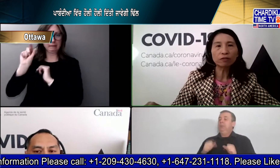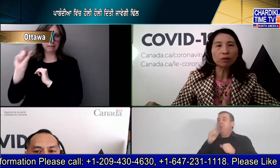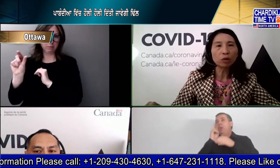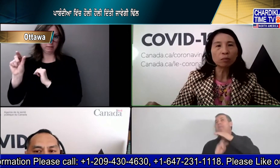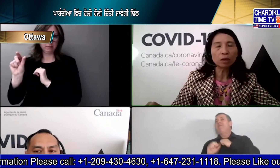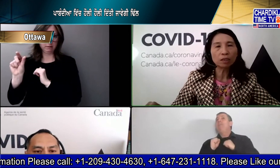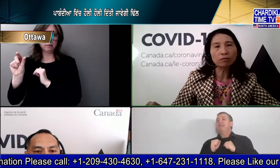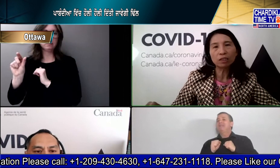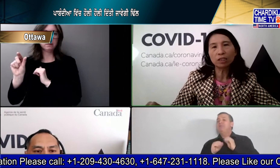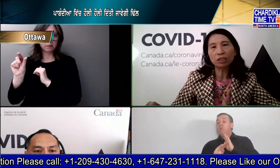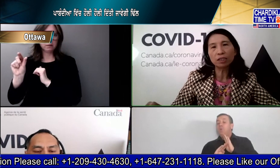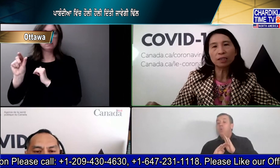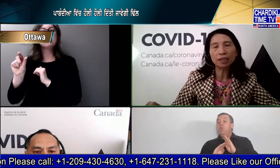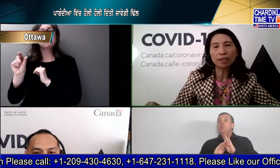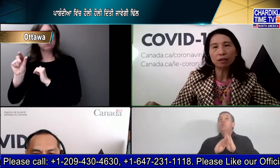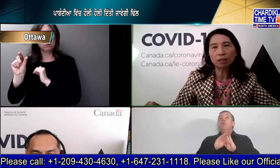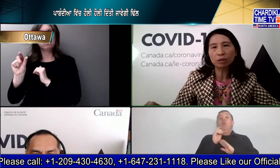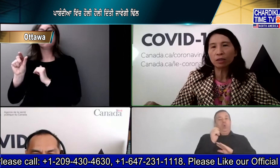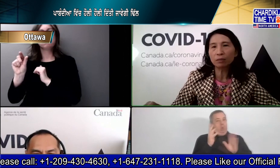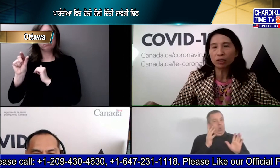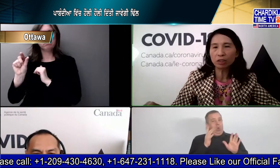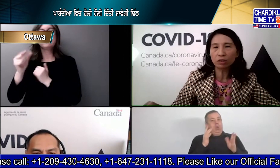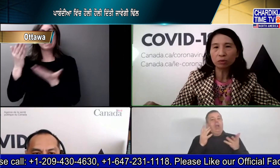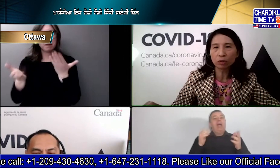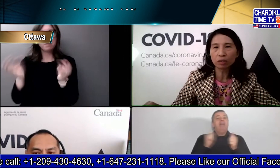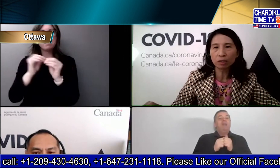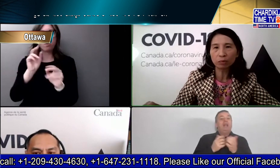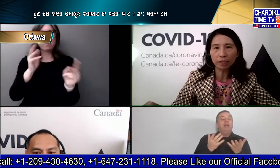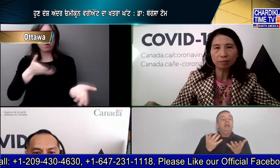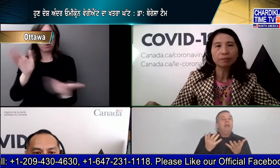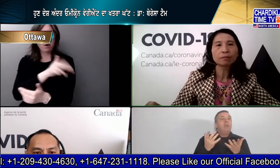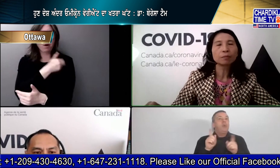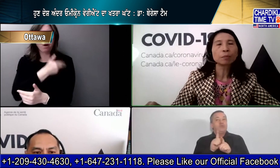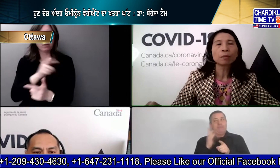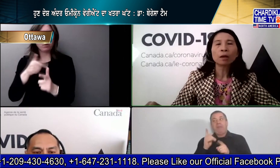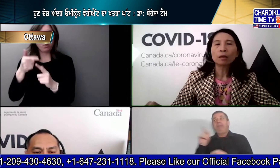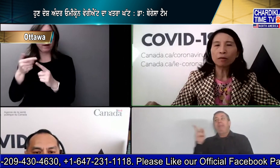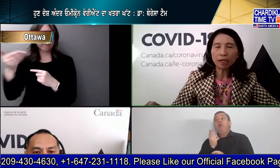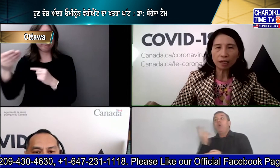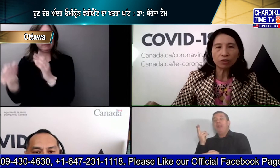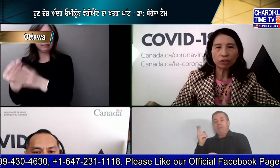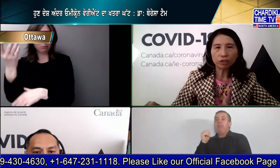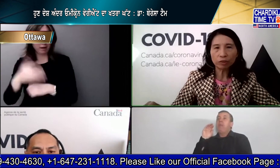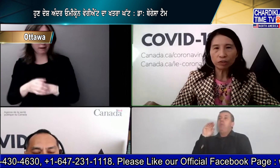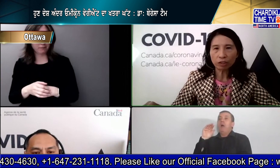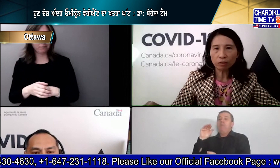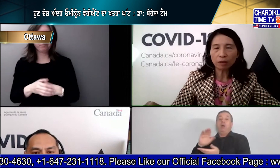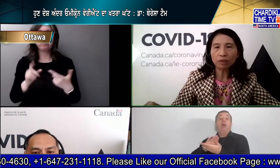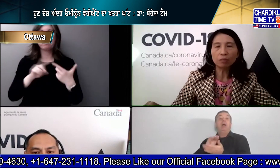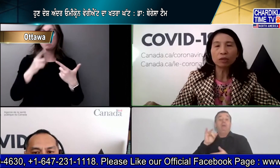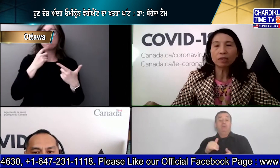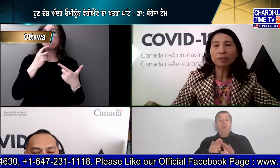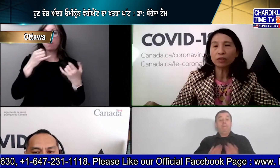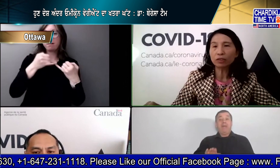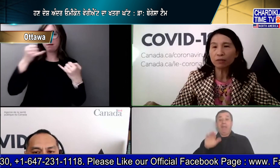potential for a more modest resurgence in daily hospital emissions towards the spring the red line trajectory shows